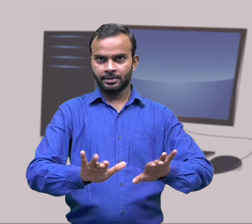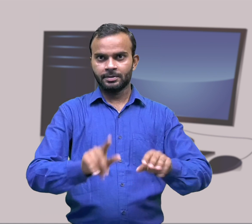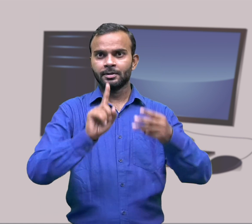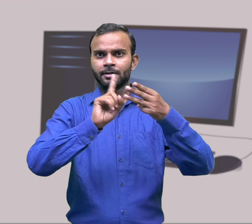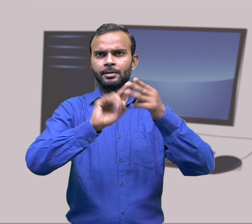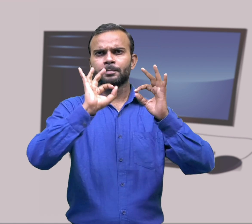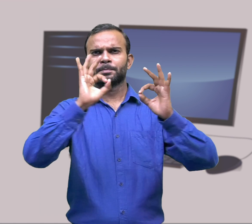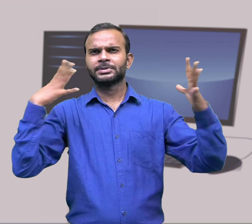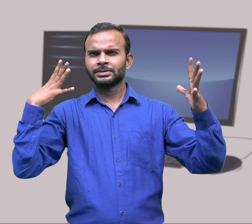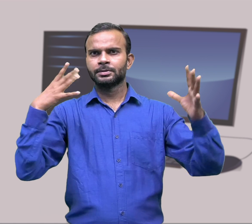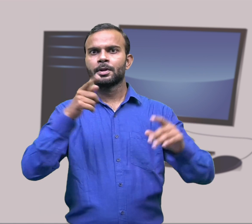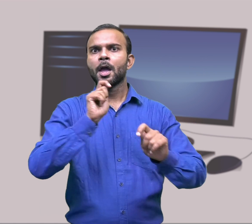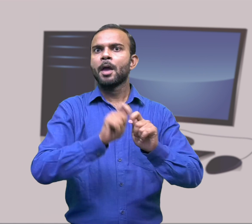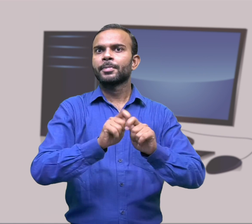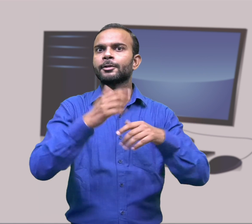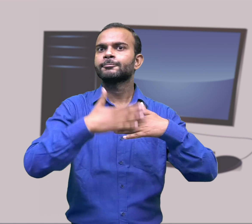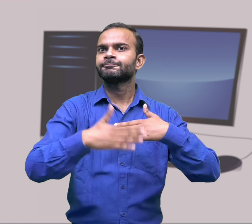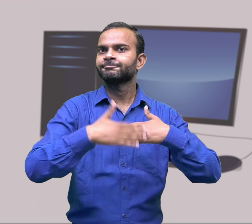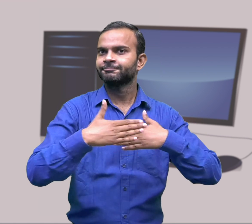Computer works with electricity.